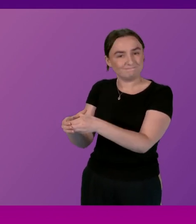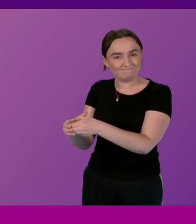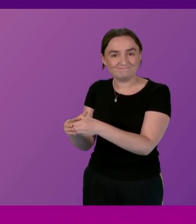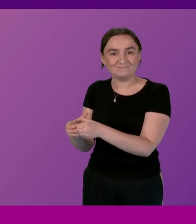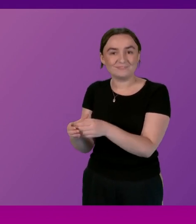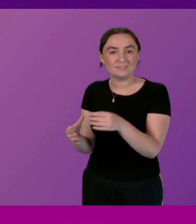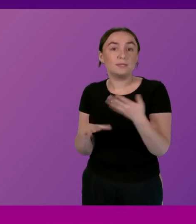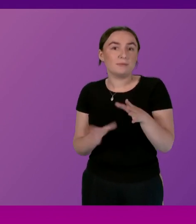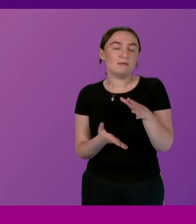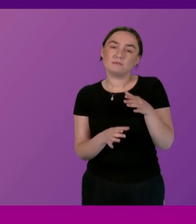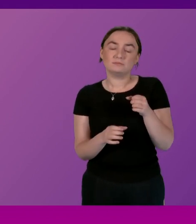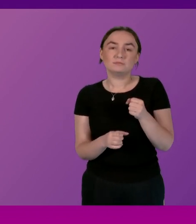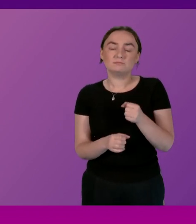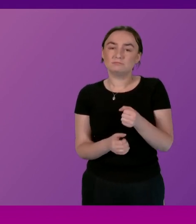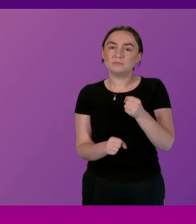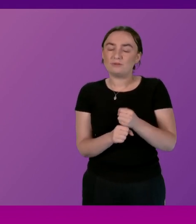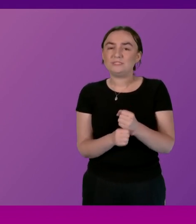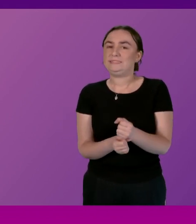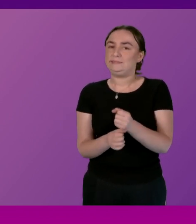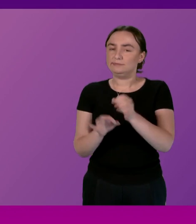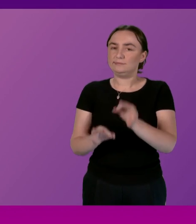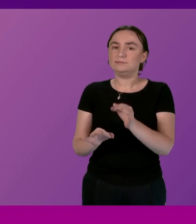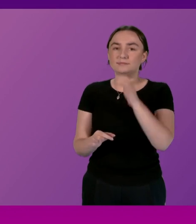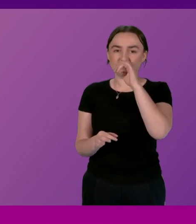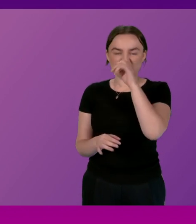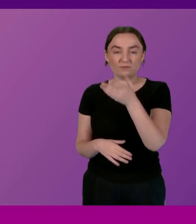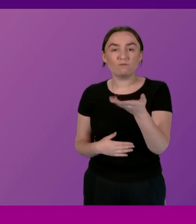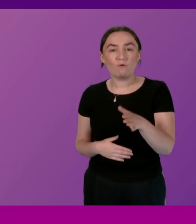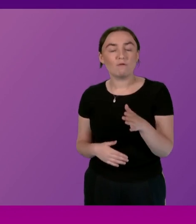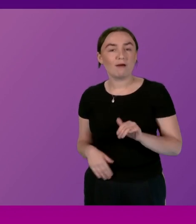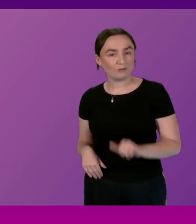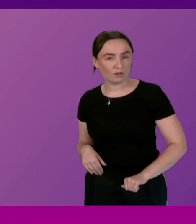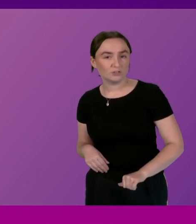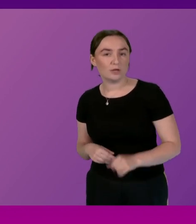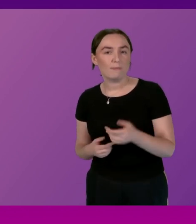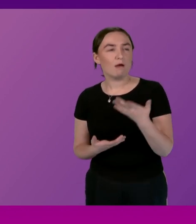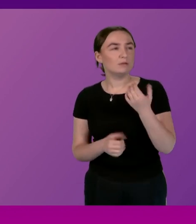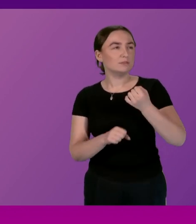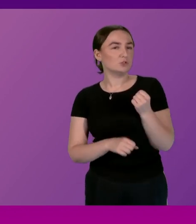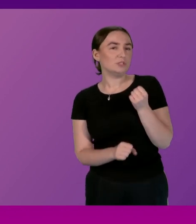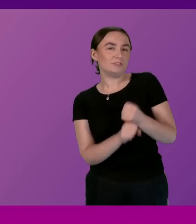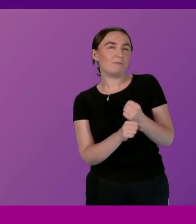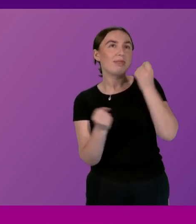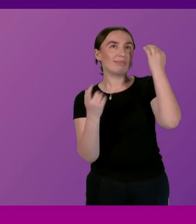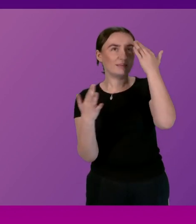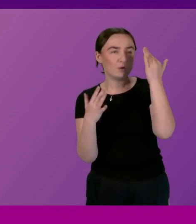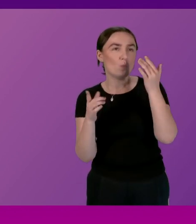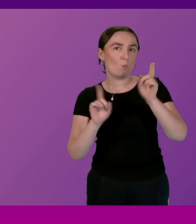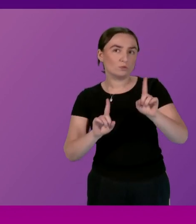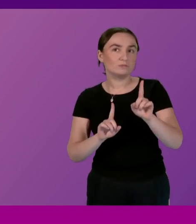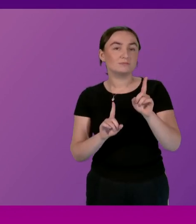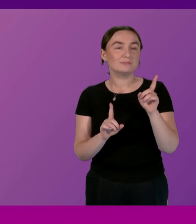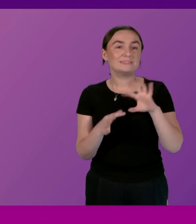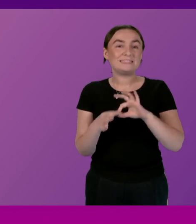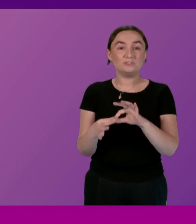for the last seven years specifically for agriculture so what thought is the Scottish government given to introducing multi-year funding